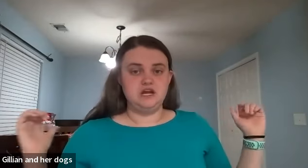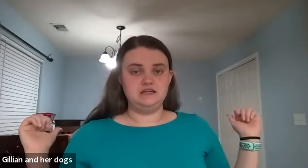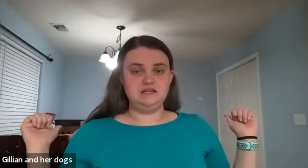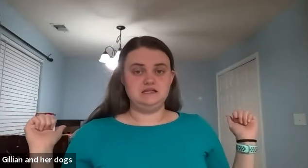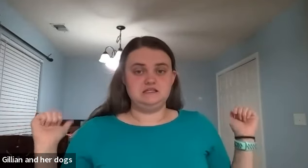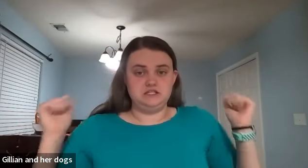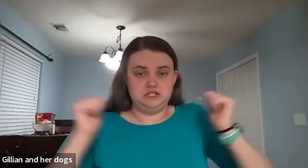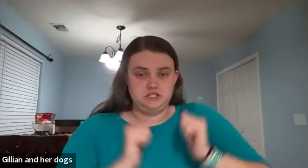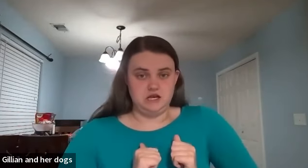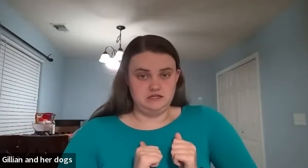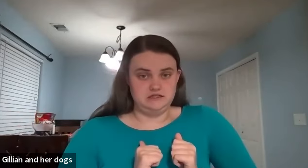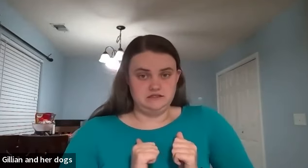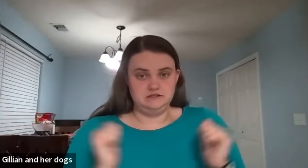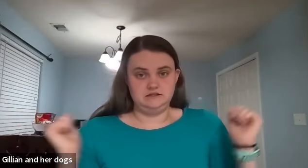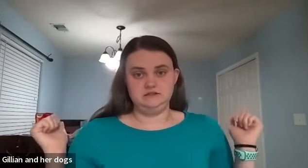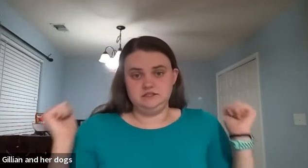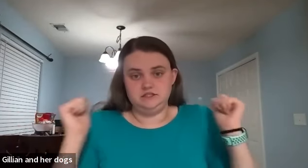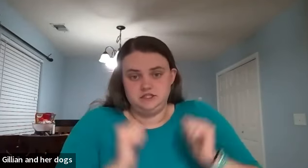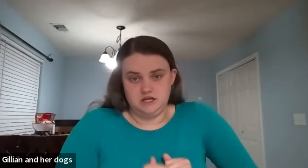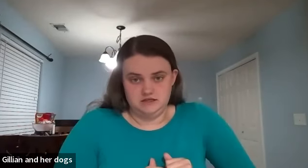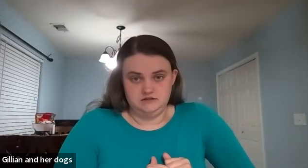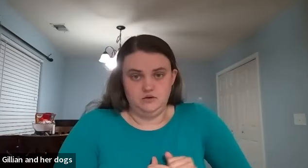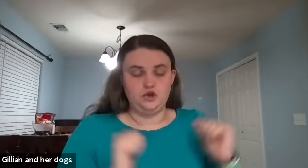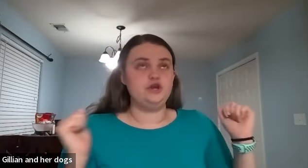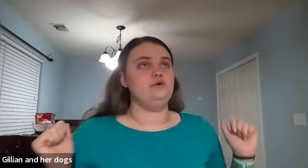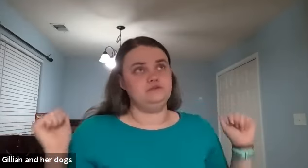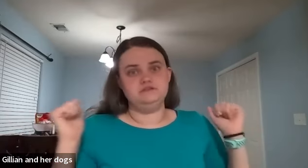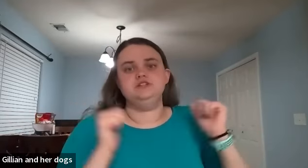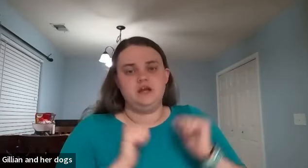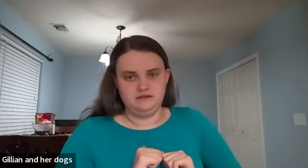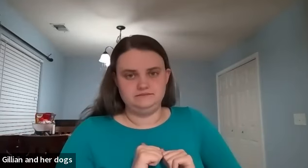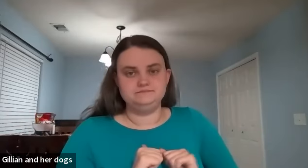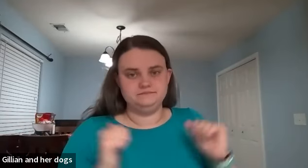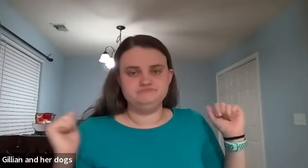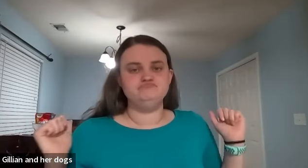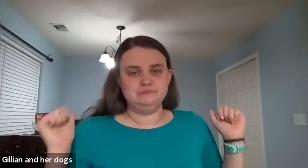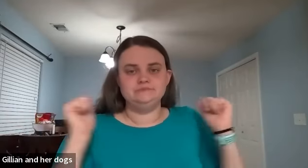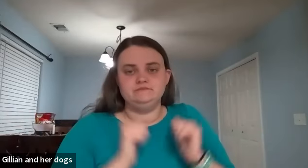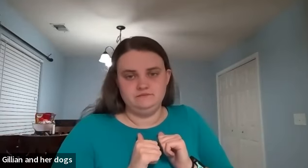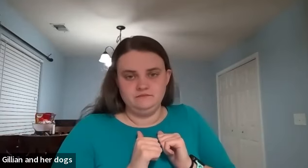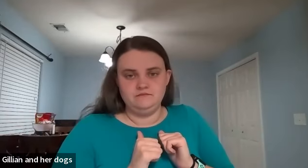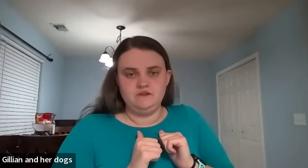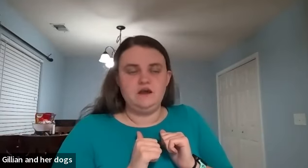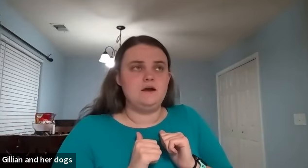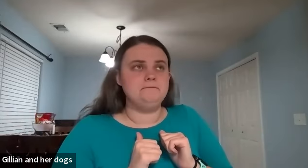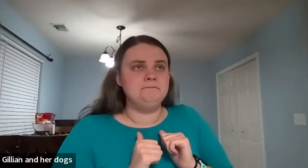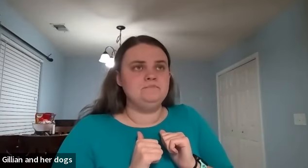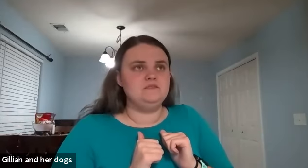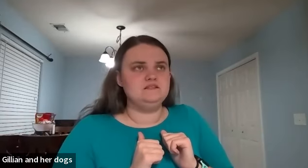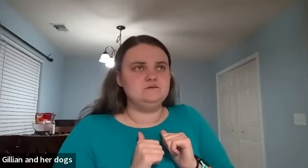jacket is jacket jacket or coat jacket mm-hmm um this